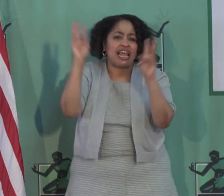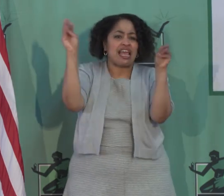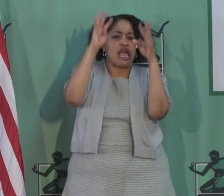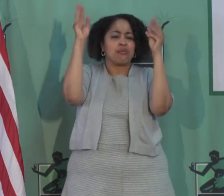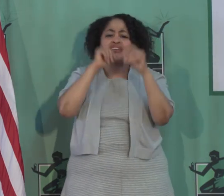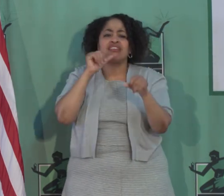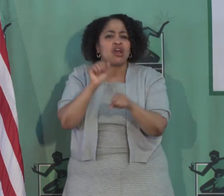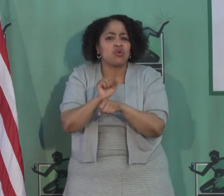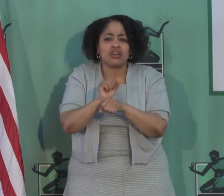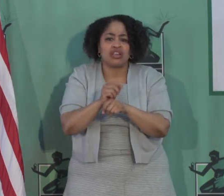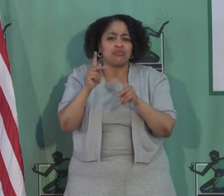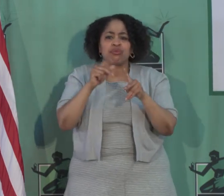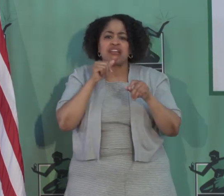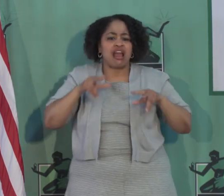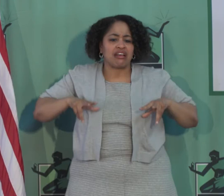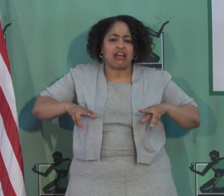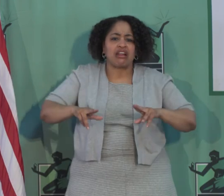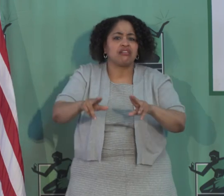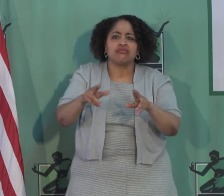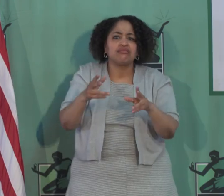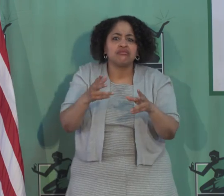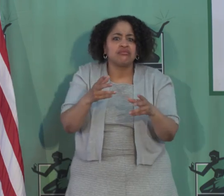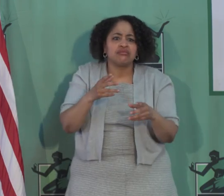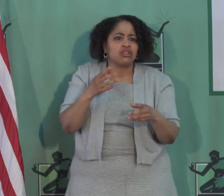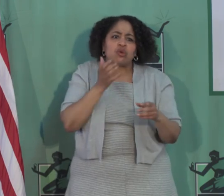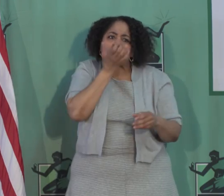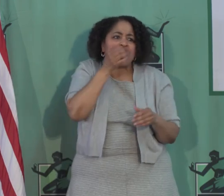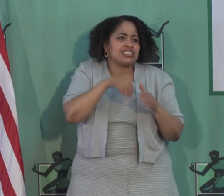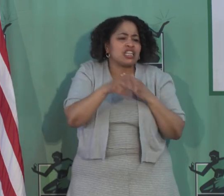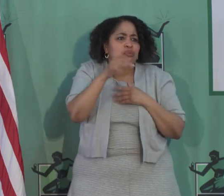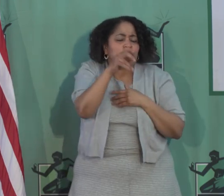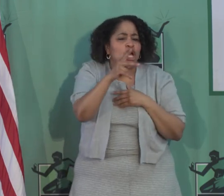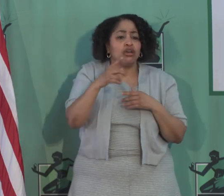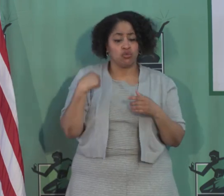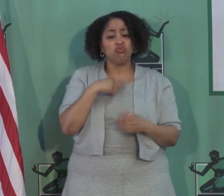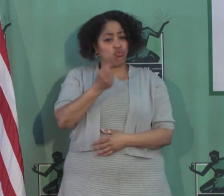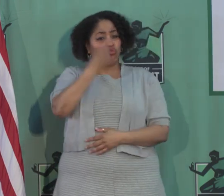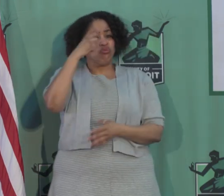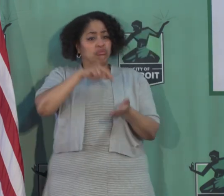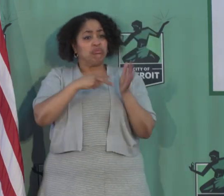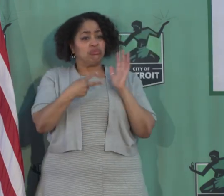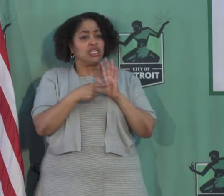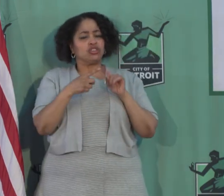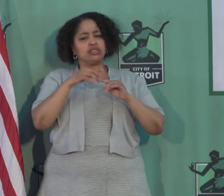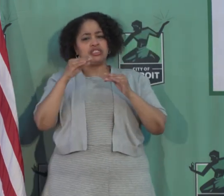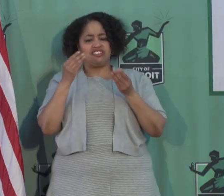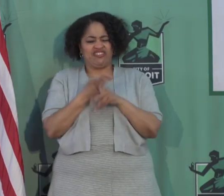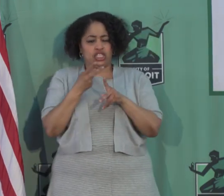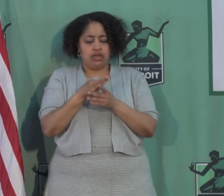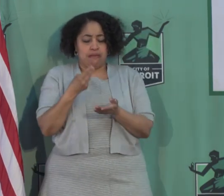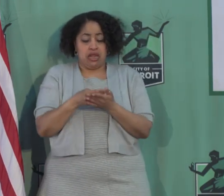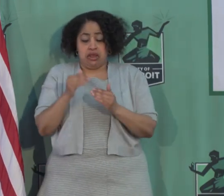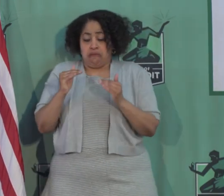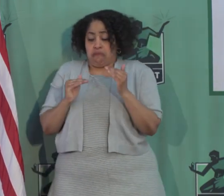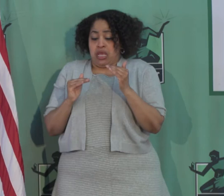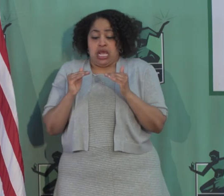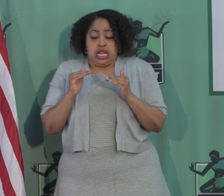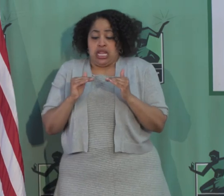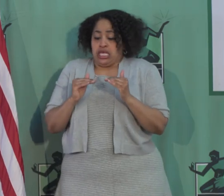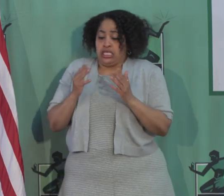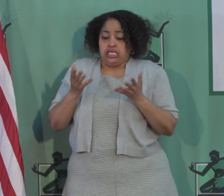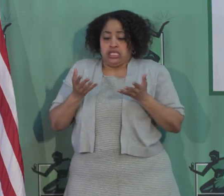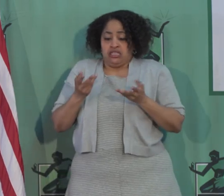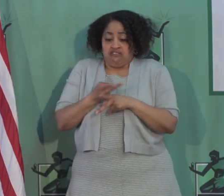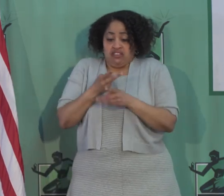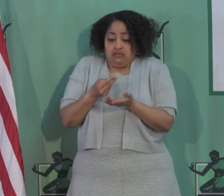weren't running, the grass wasn't being cut in the parks. We understand what it means to balance the budget in tough times and